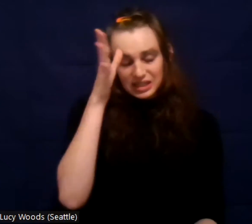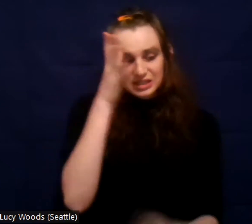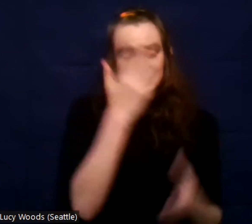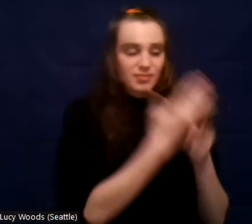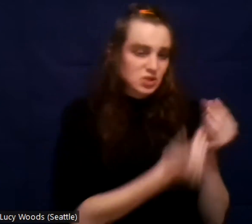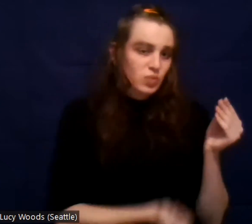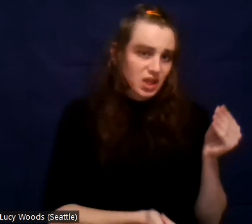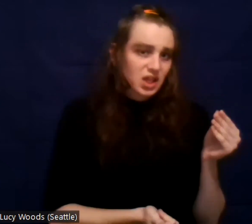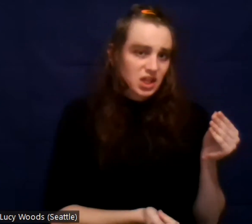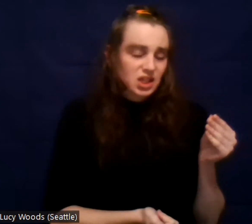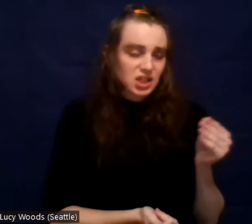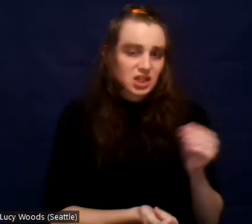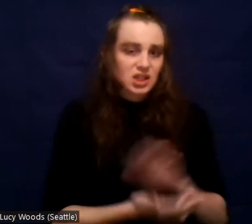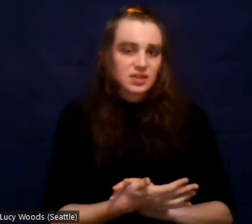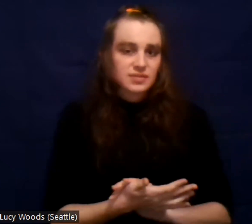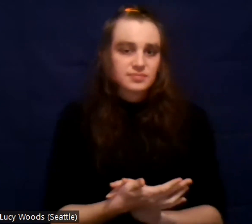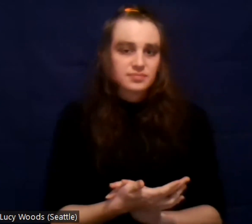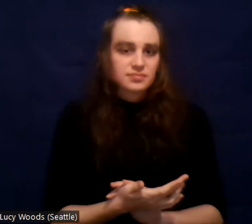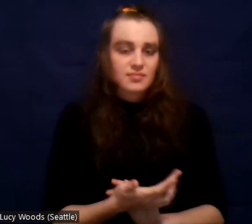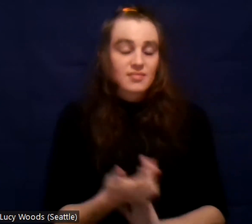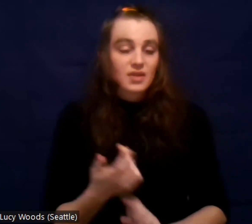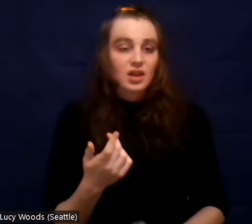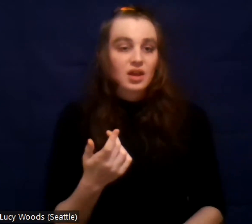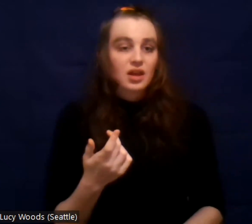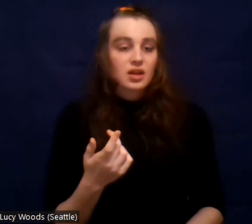passed away naturally.